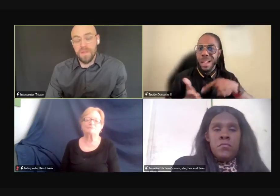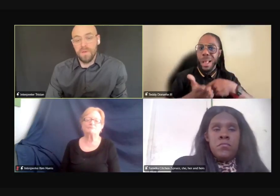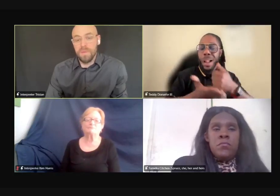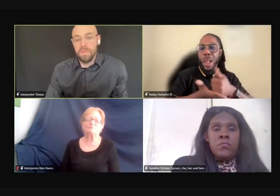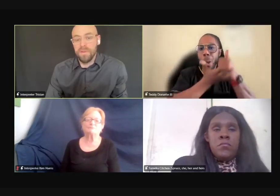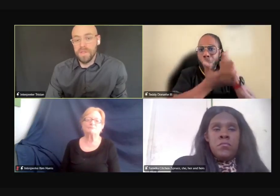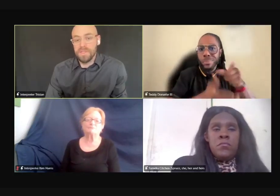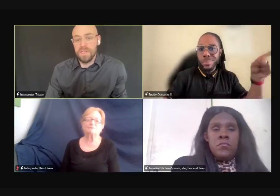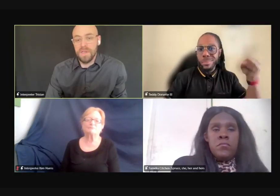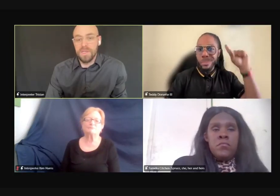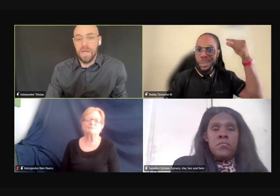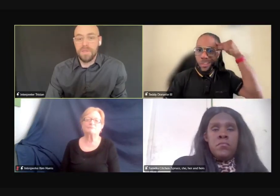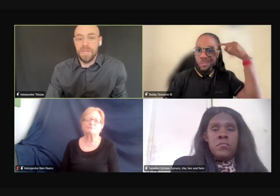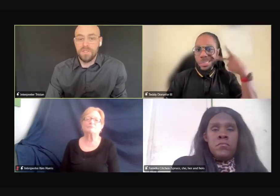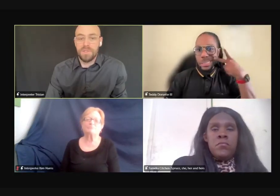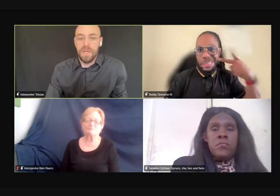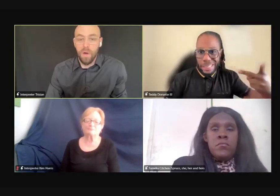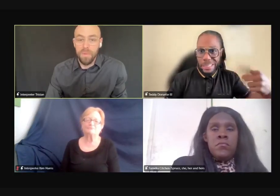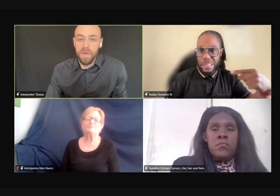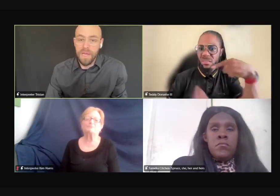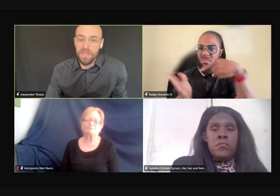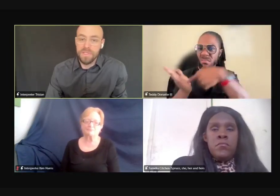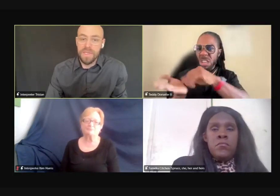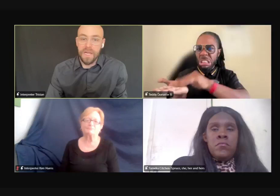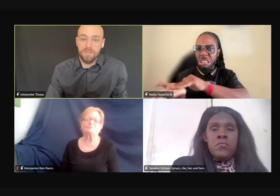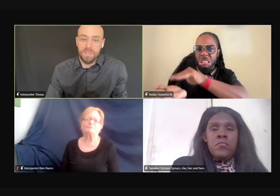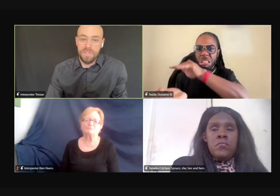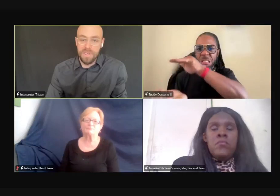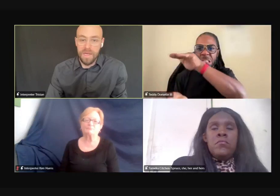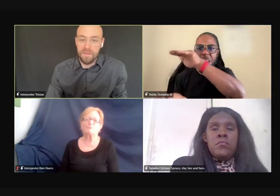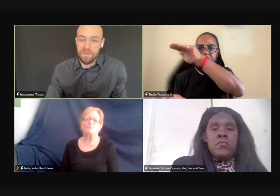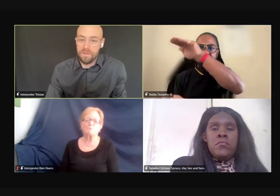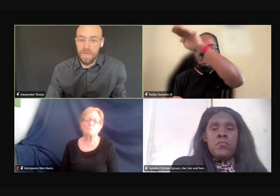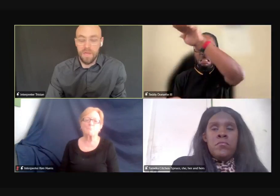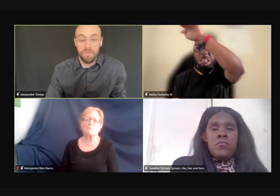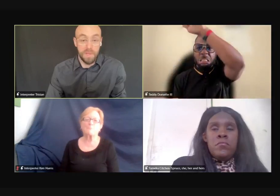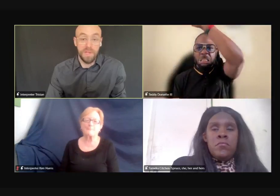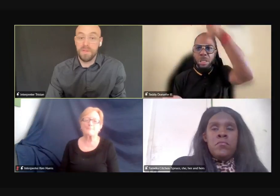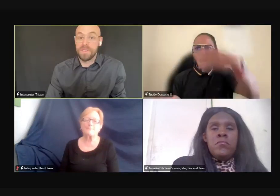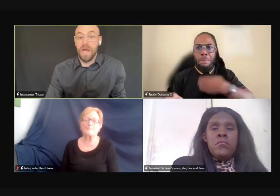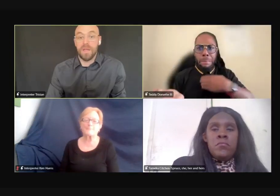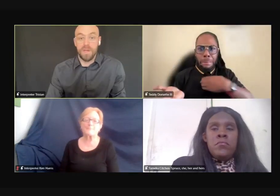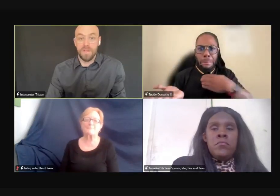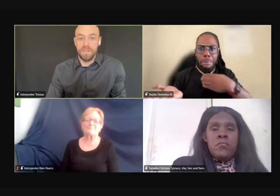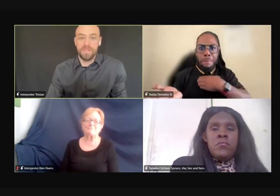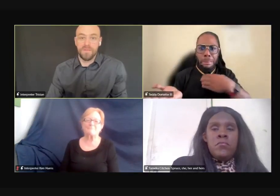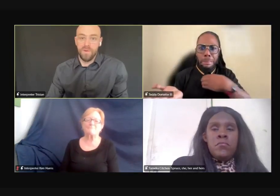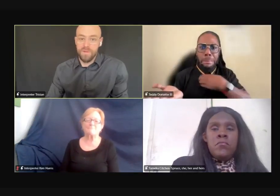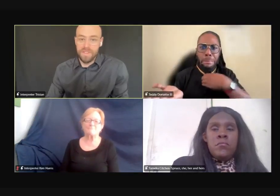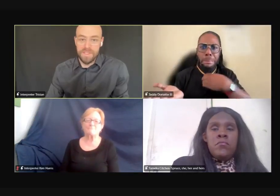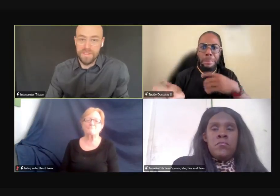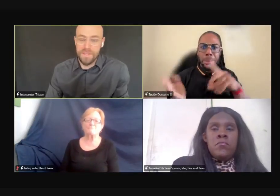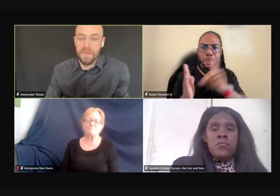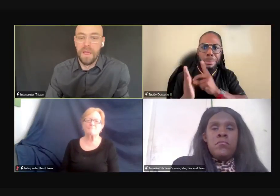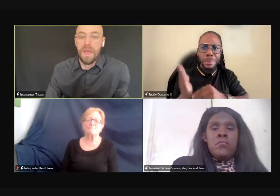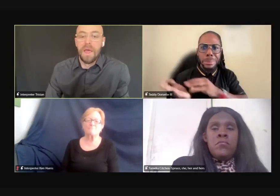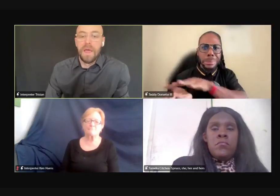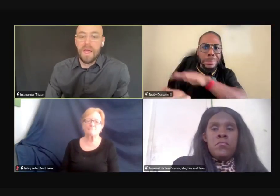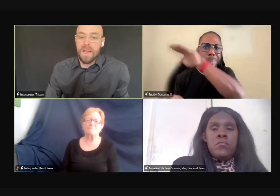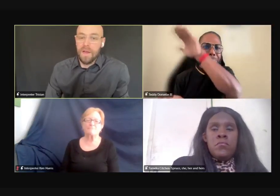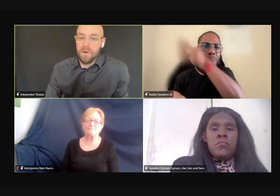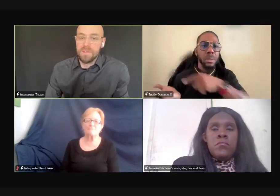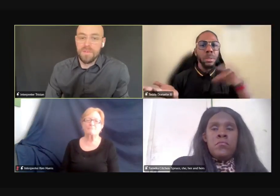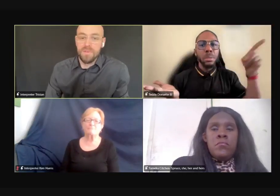recommend that you keep evidence and any documentation to help the agency actually see that document, clearly documented list of grievances and,